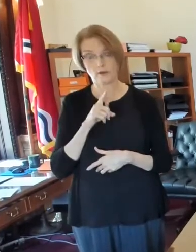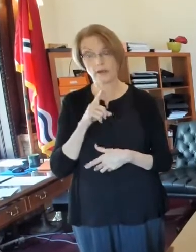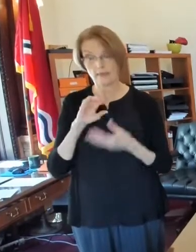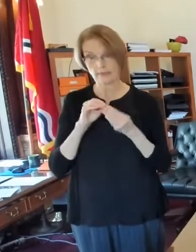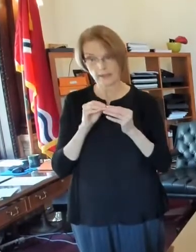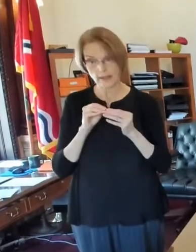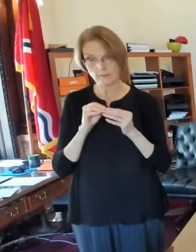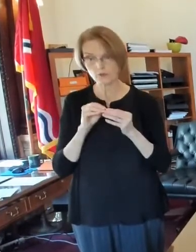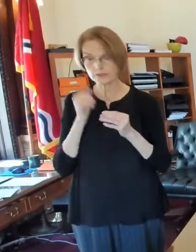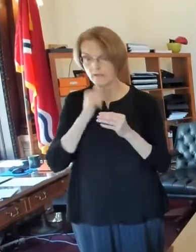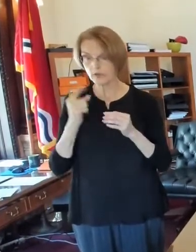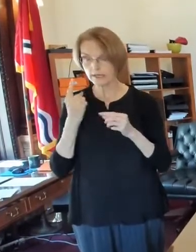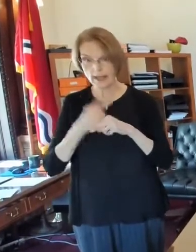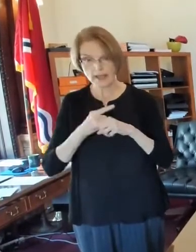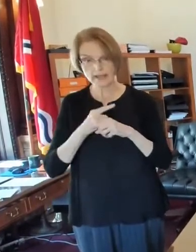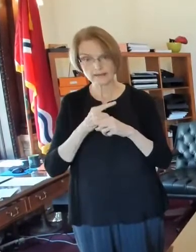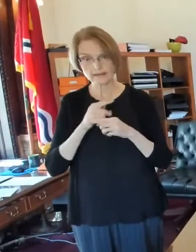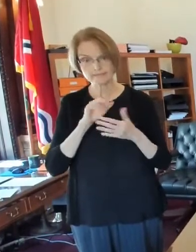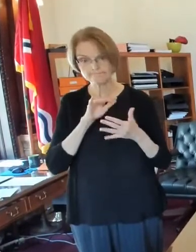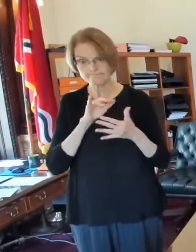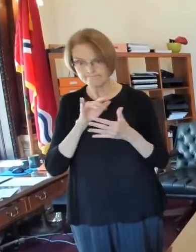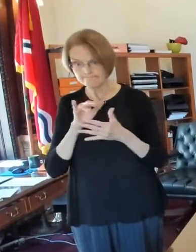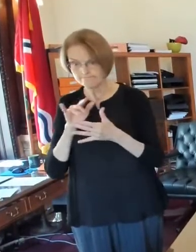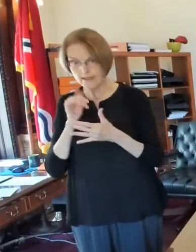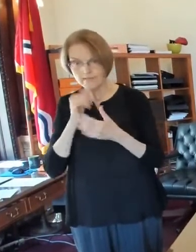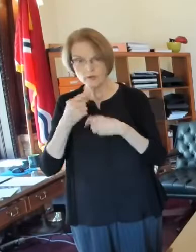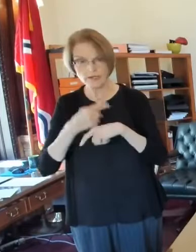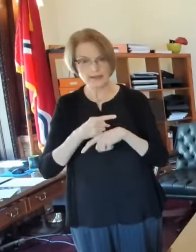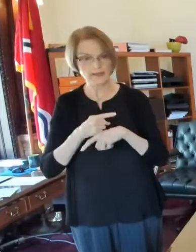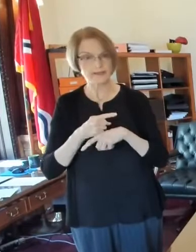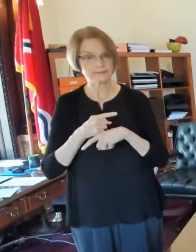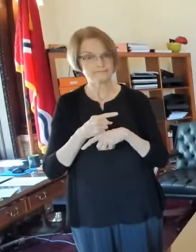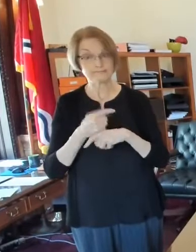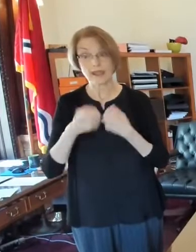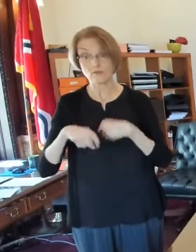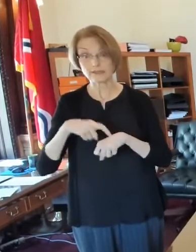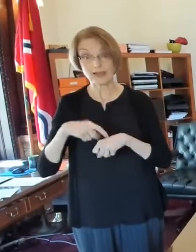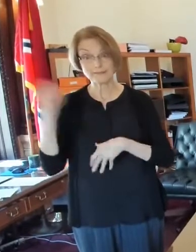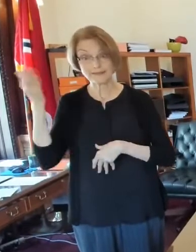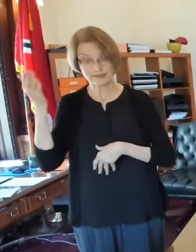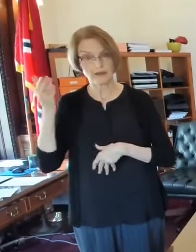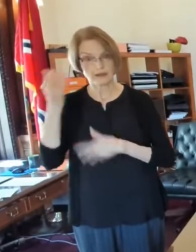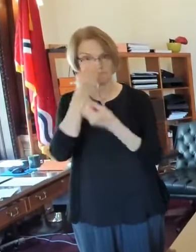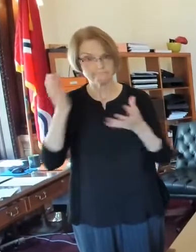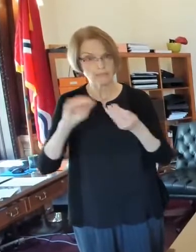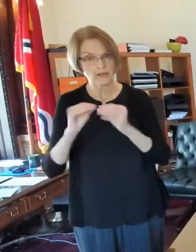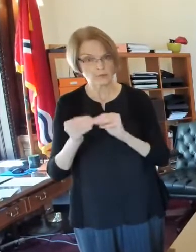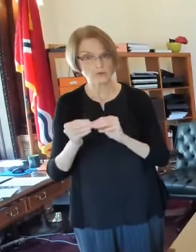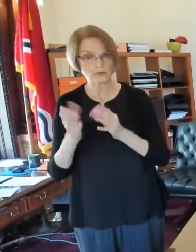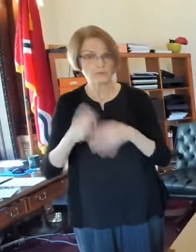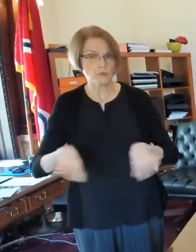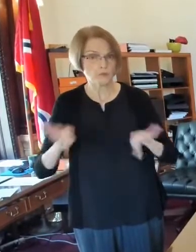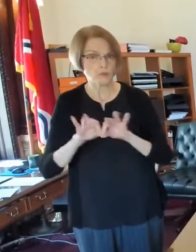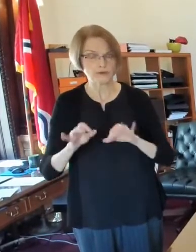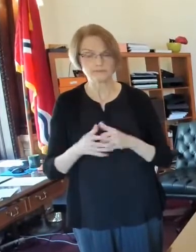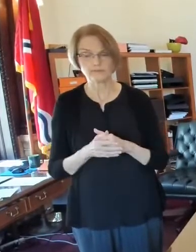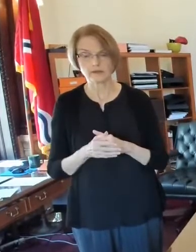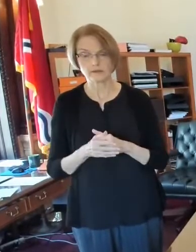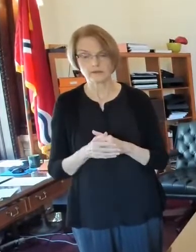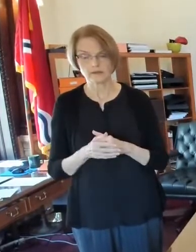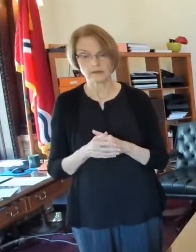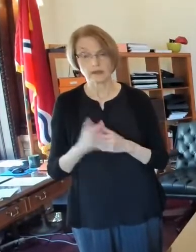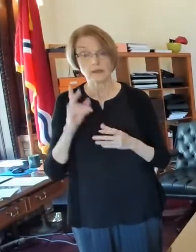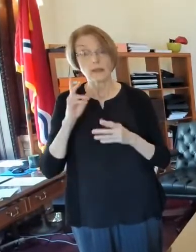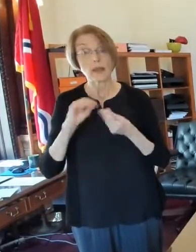these numbers every single day. That's why I report to them to you every every time I'm on here. And hospitalization